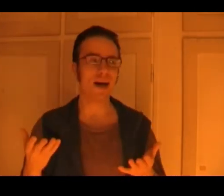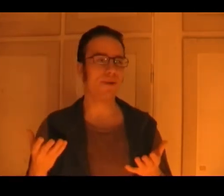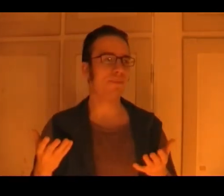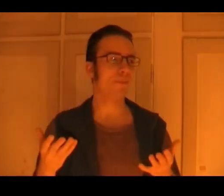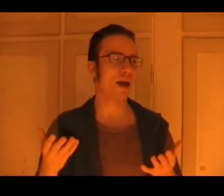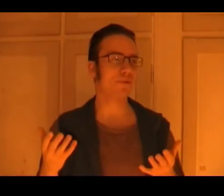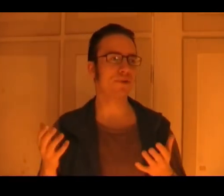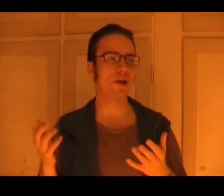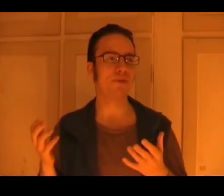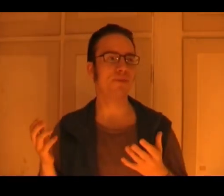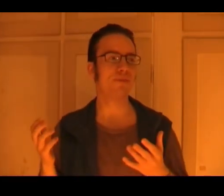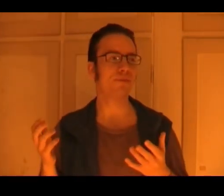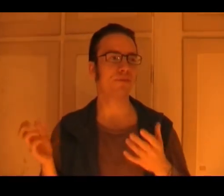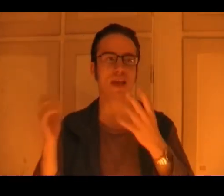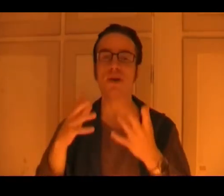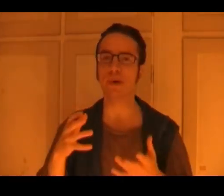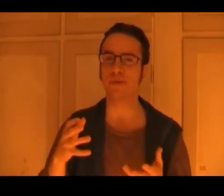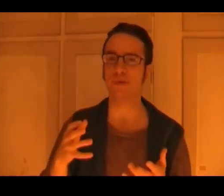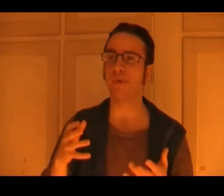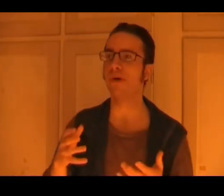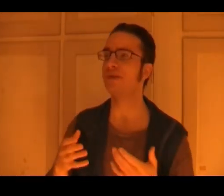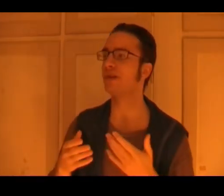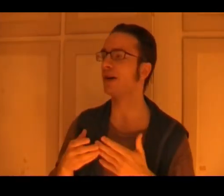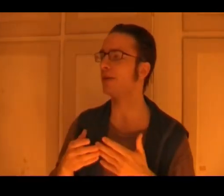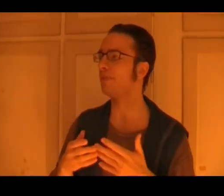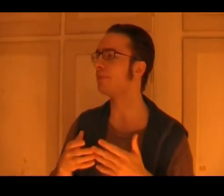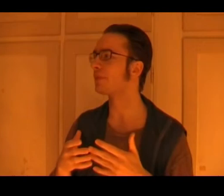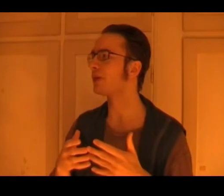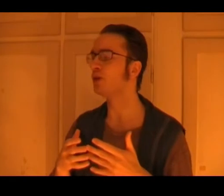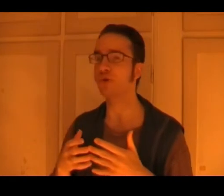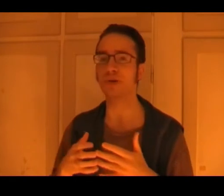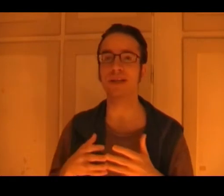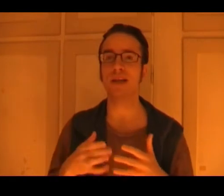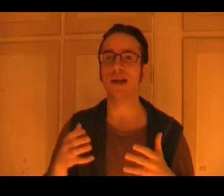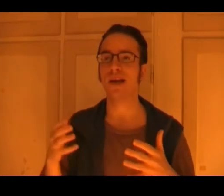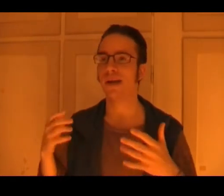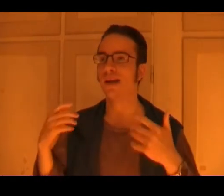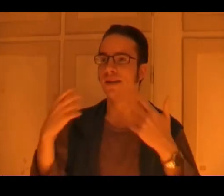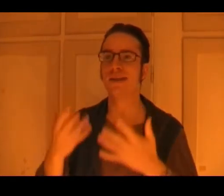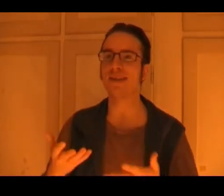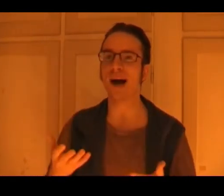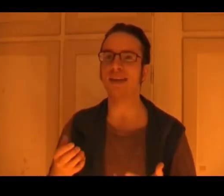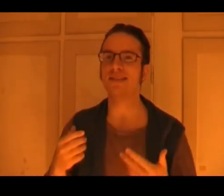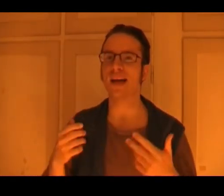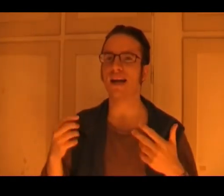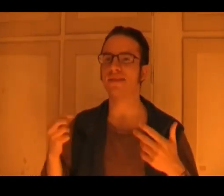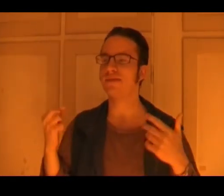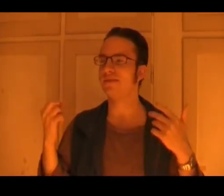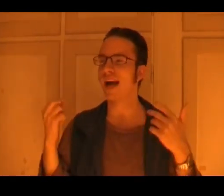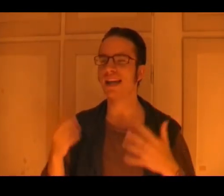um, after, um, saving both of his boys, um, Yuri dies. I, I get